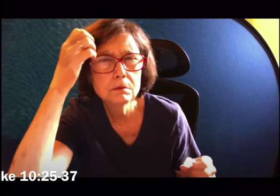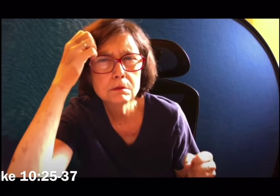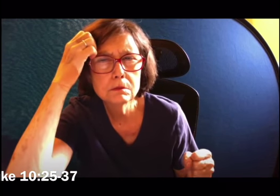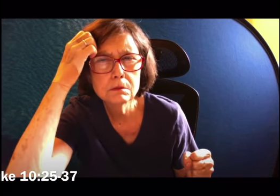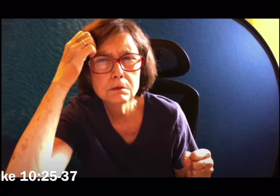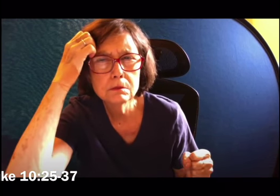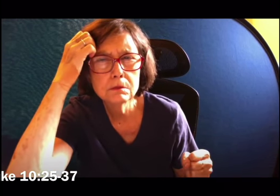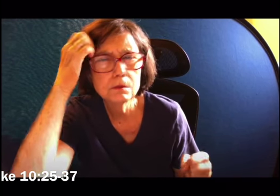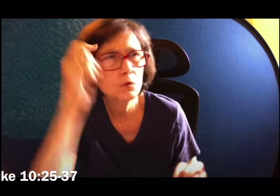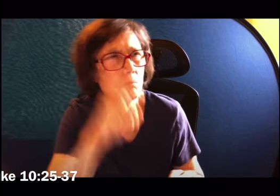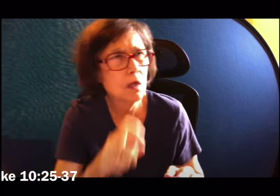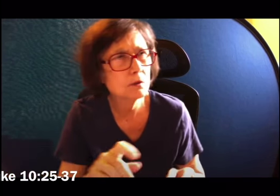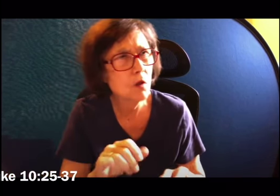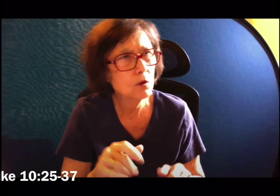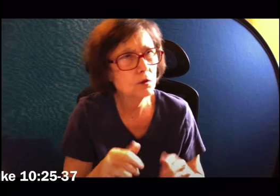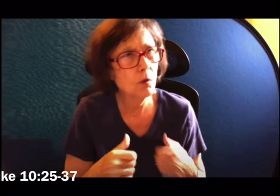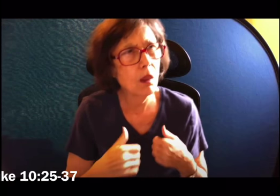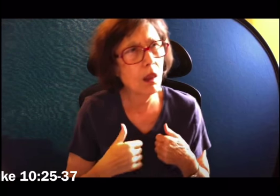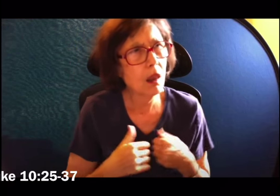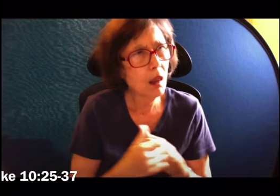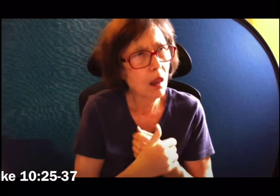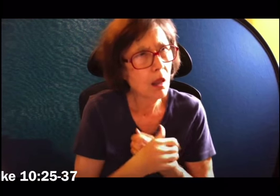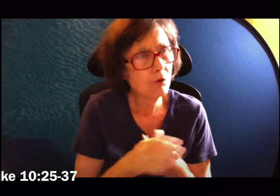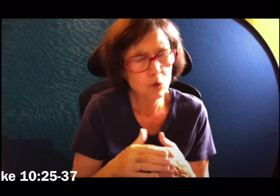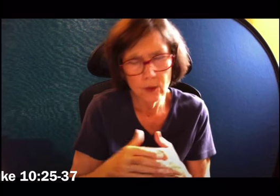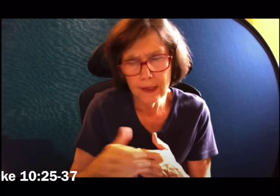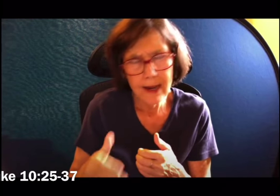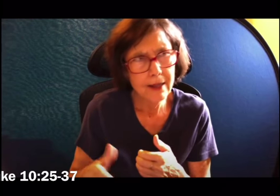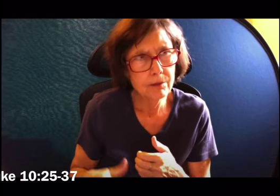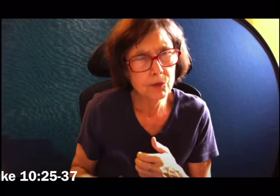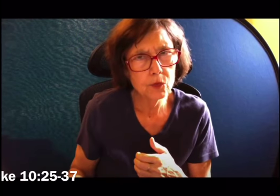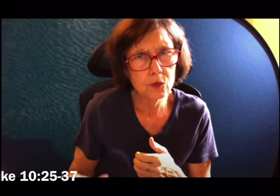and your neighbor as yourself.